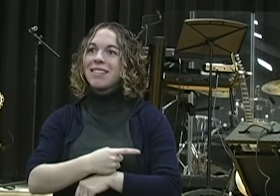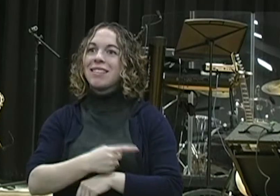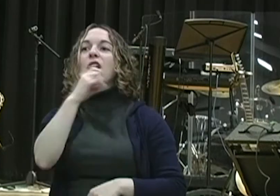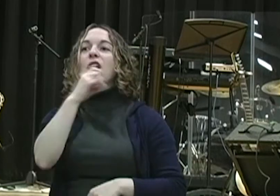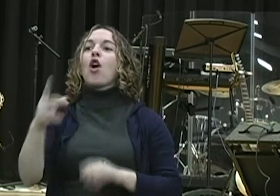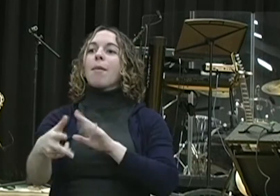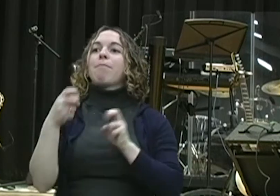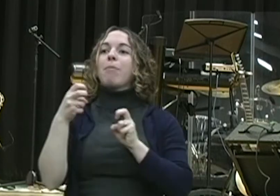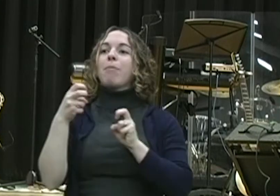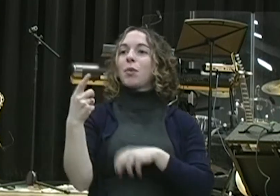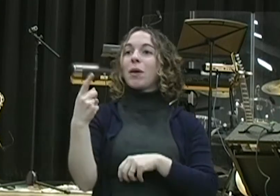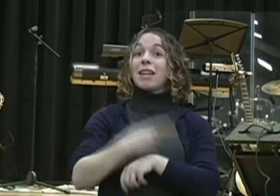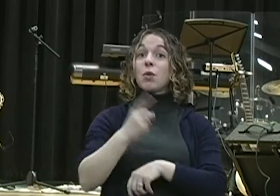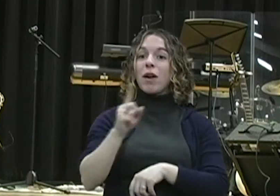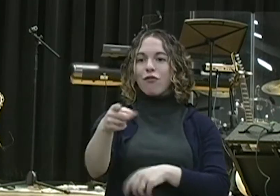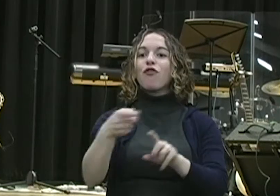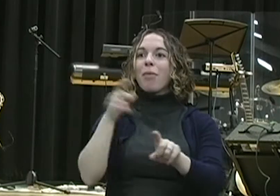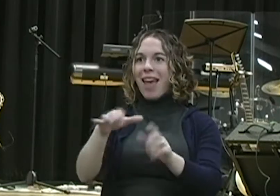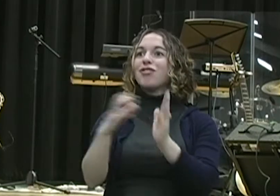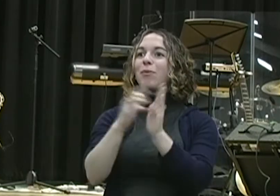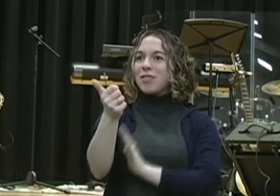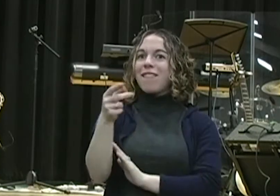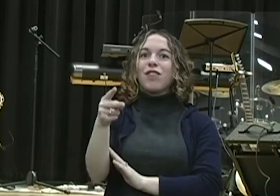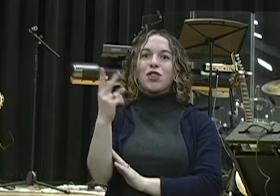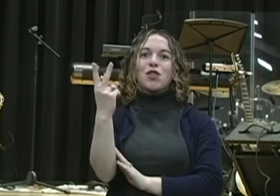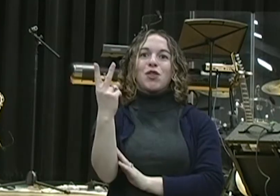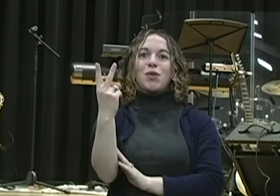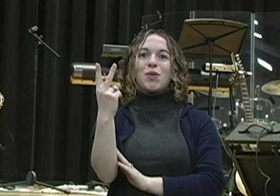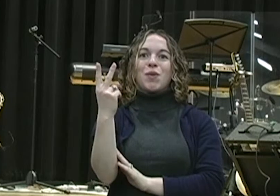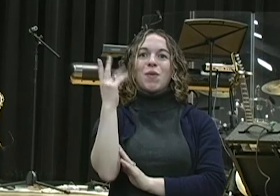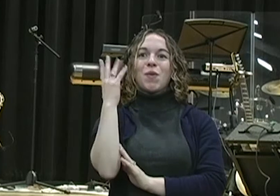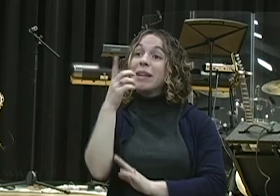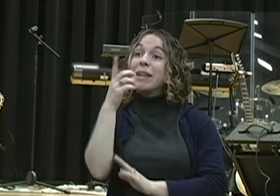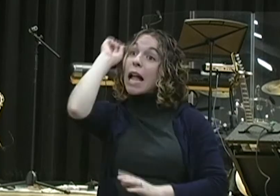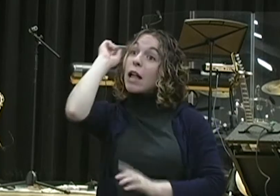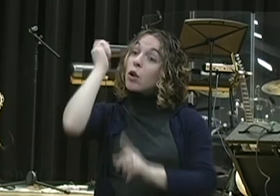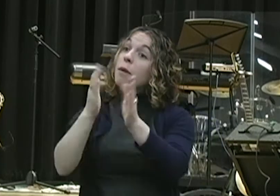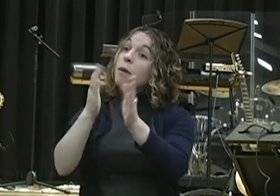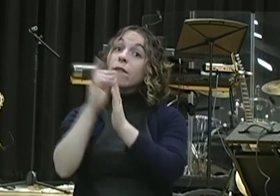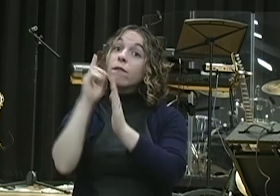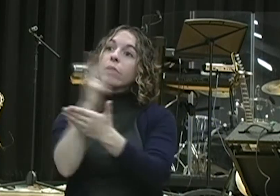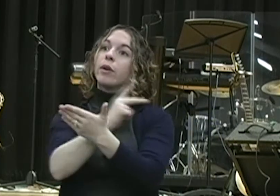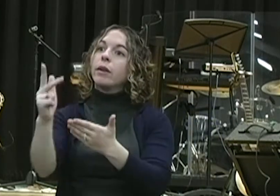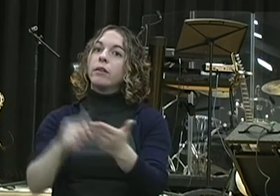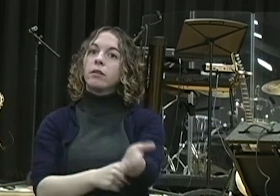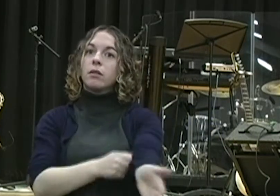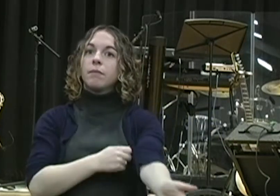has to. There's no lore. But the reason we picked 21 days is because that was the amount of time that Daniel sought the Lord